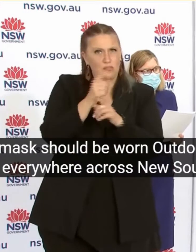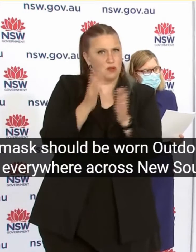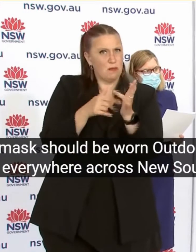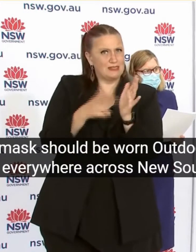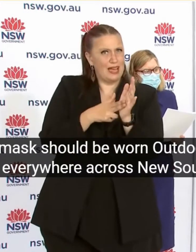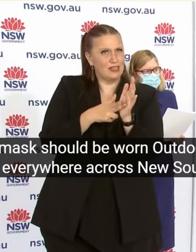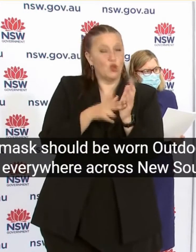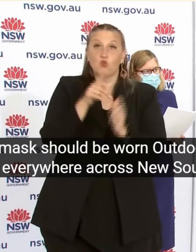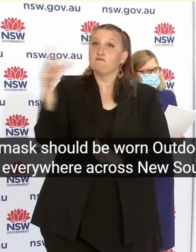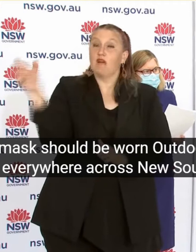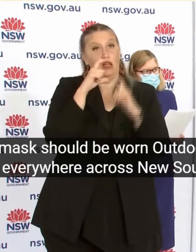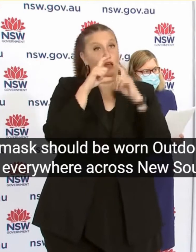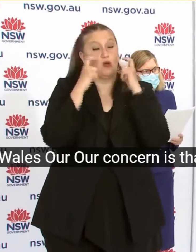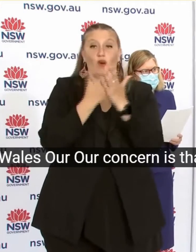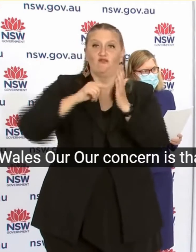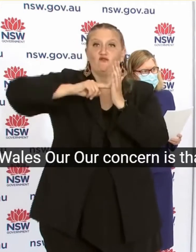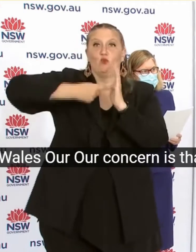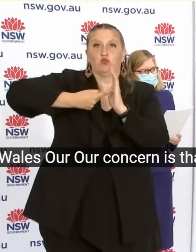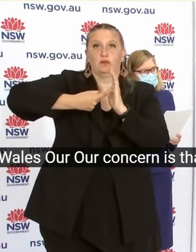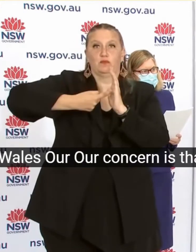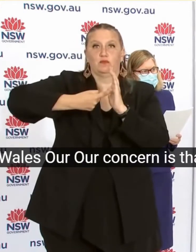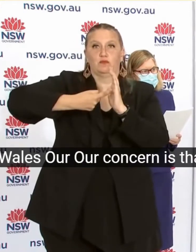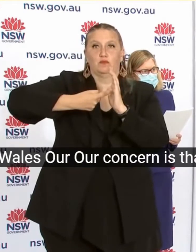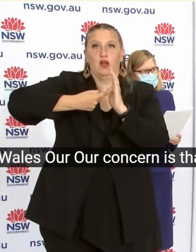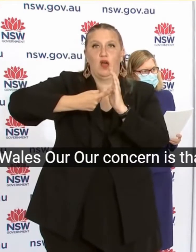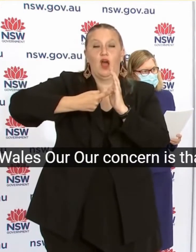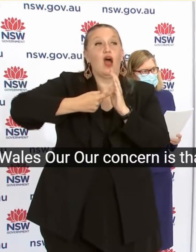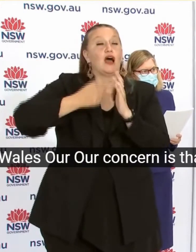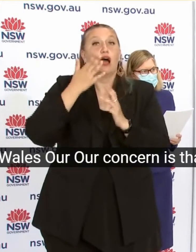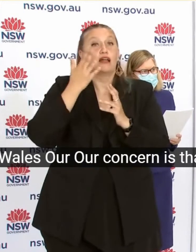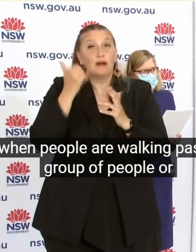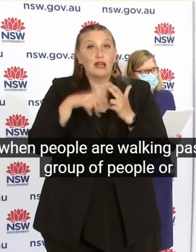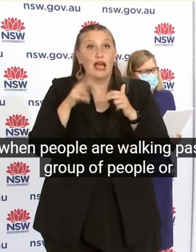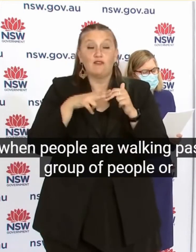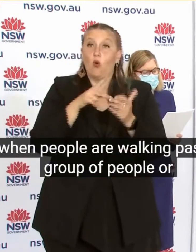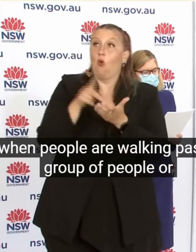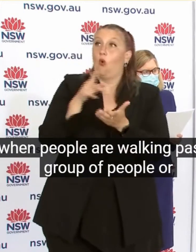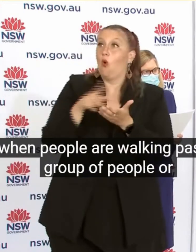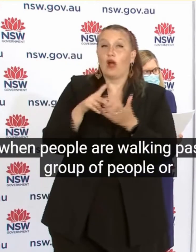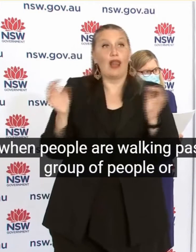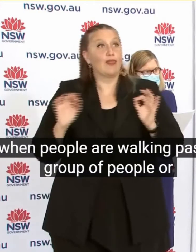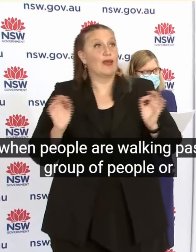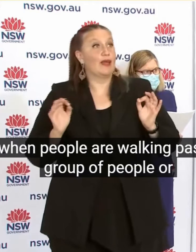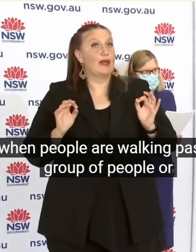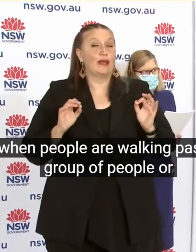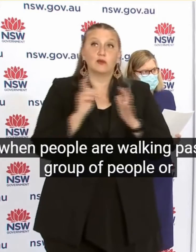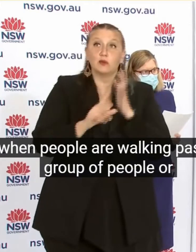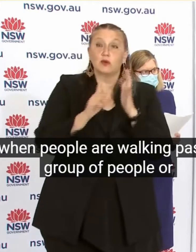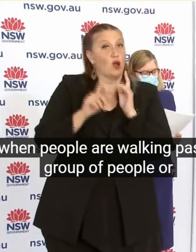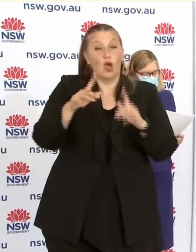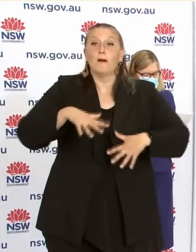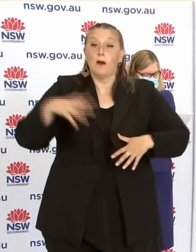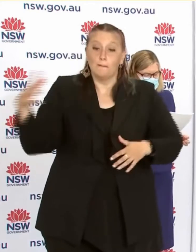Our concern is that when people are walking past a group of people Or accidentally bumping into people